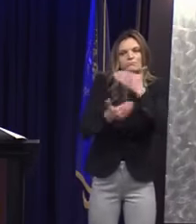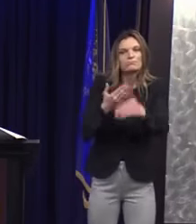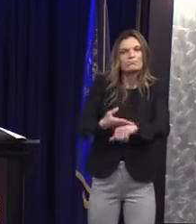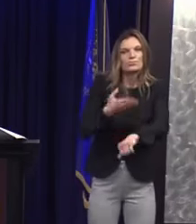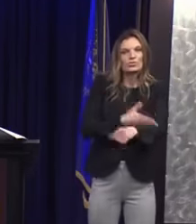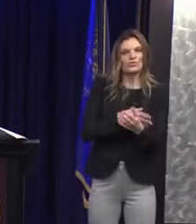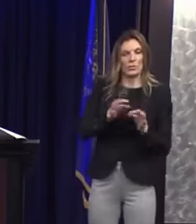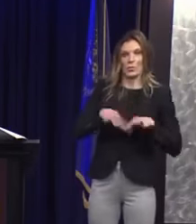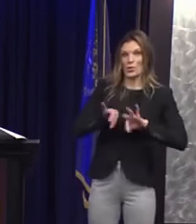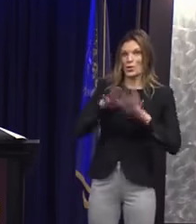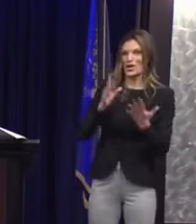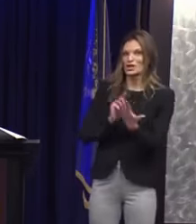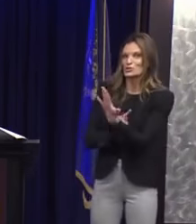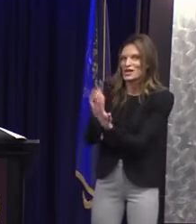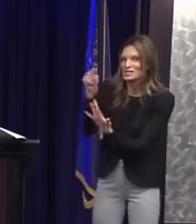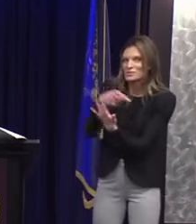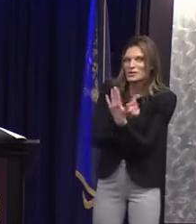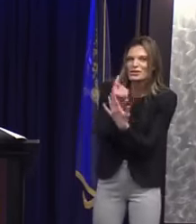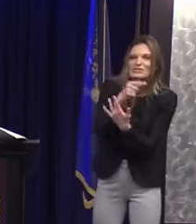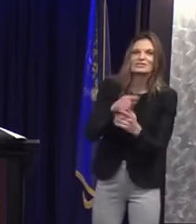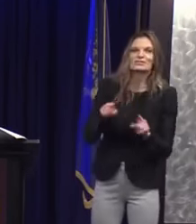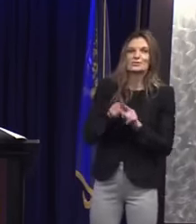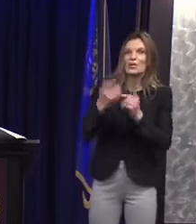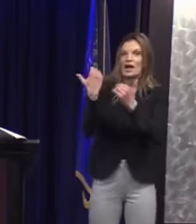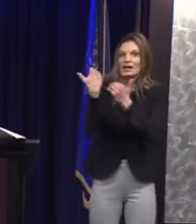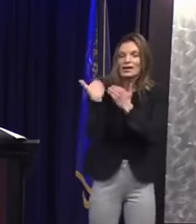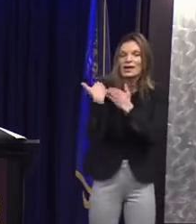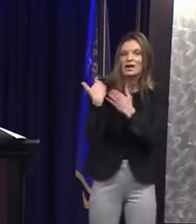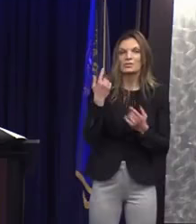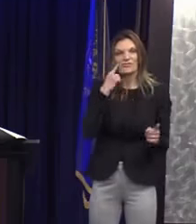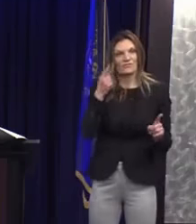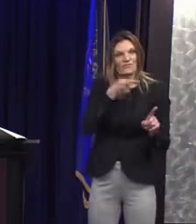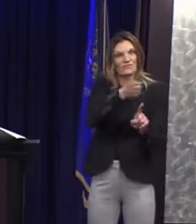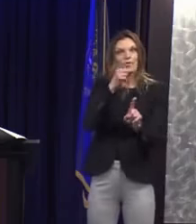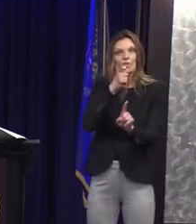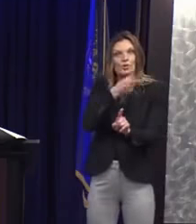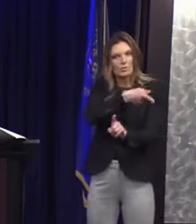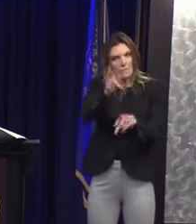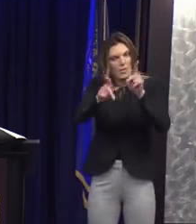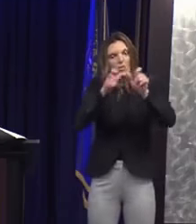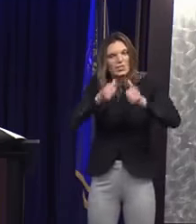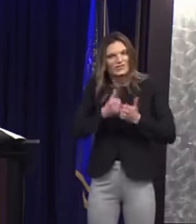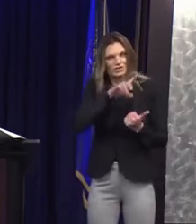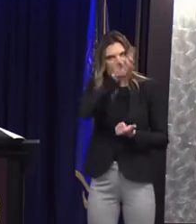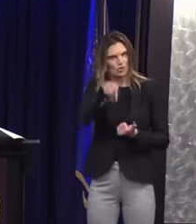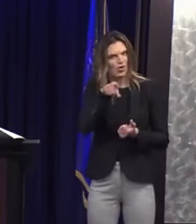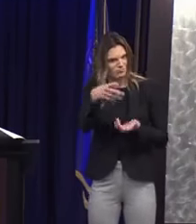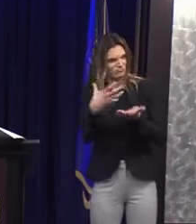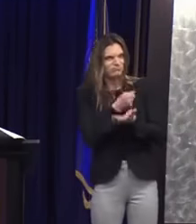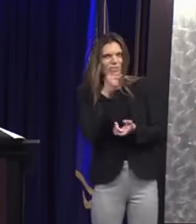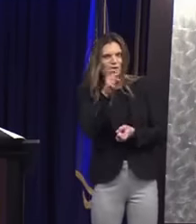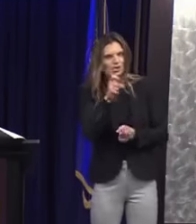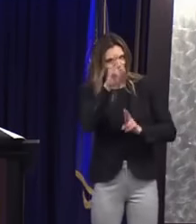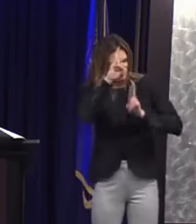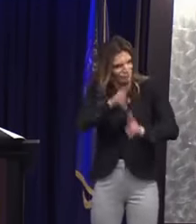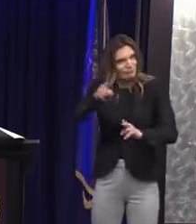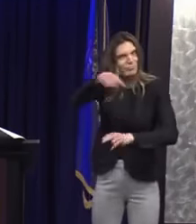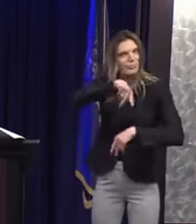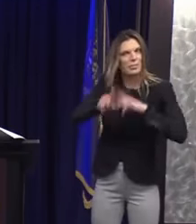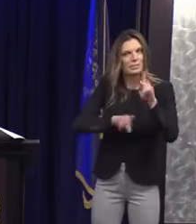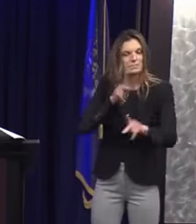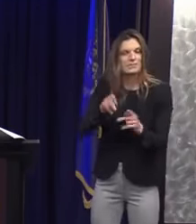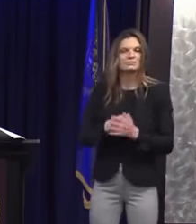transparency and accountability to the residents of Detroit. Allegations regarding the